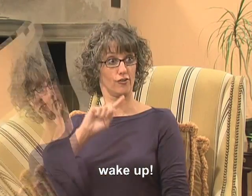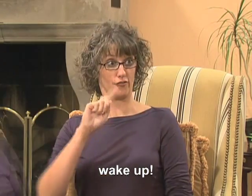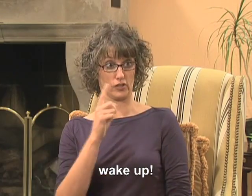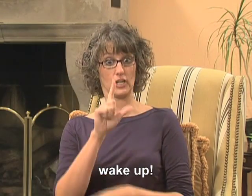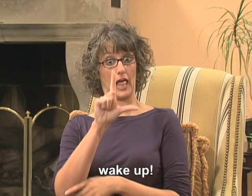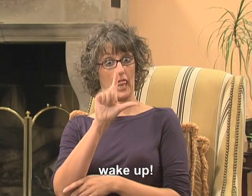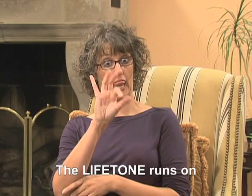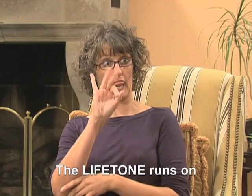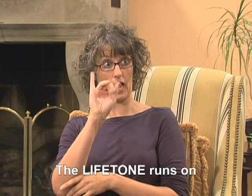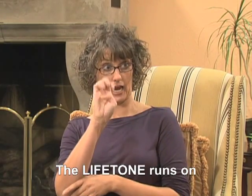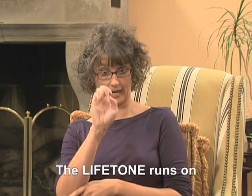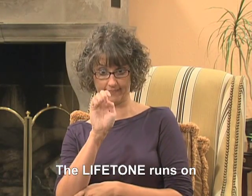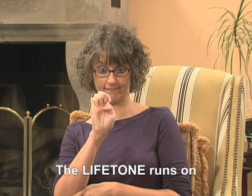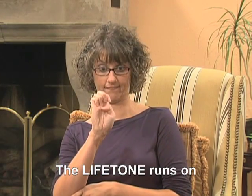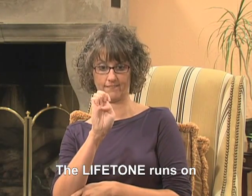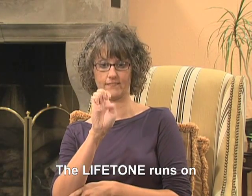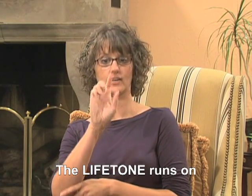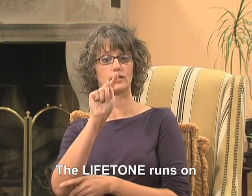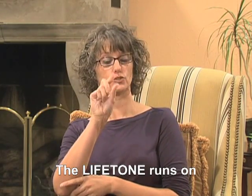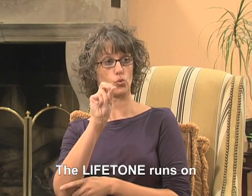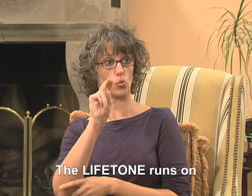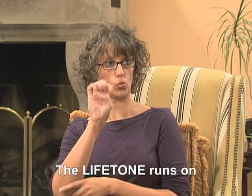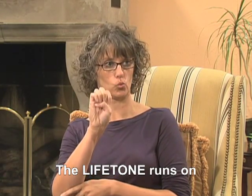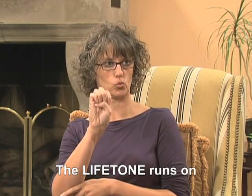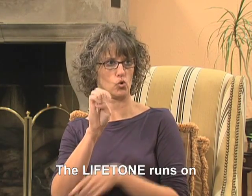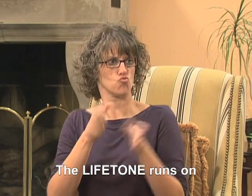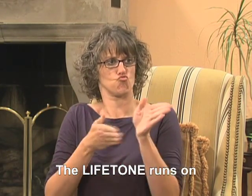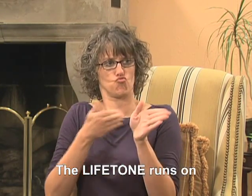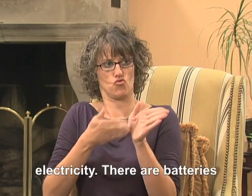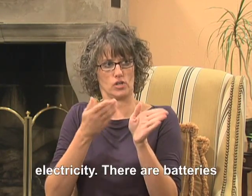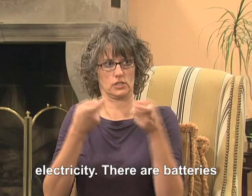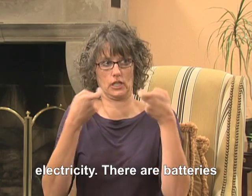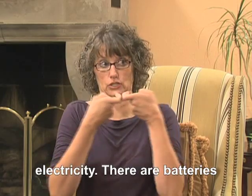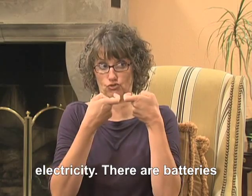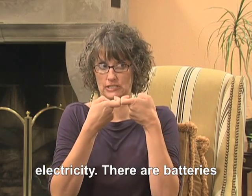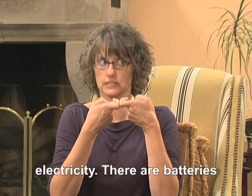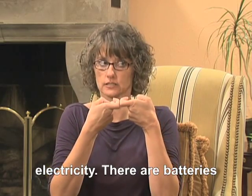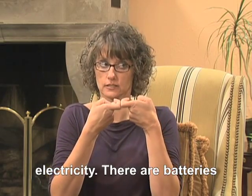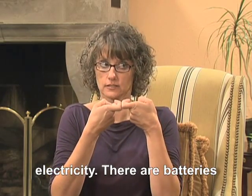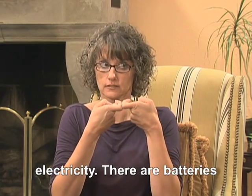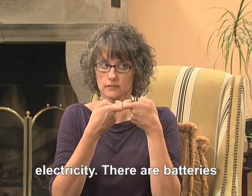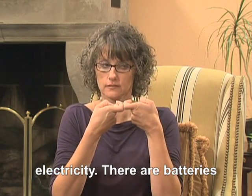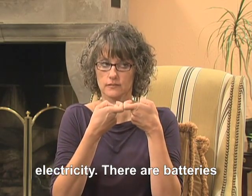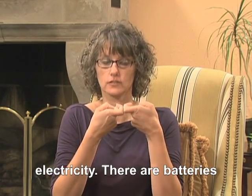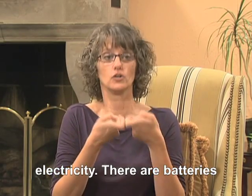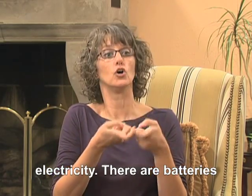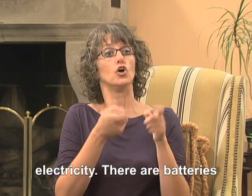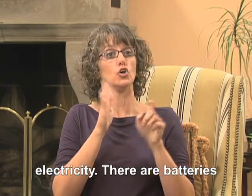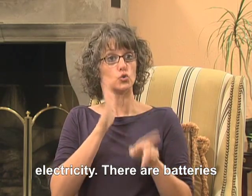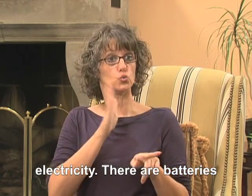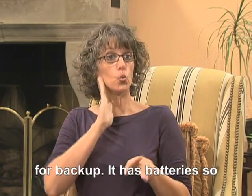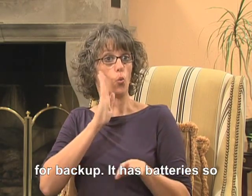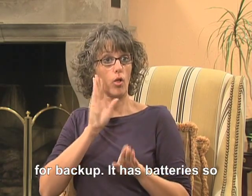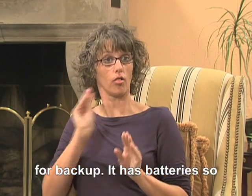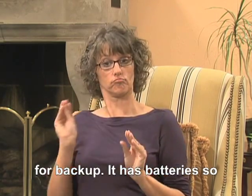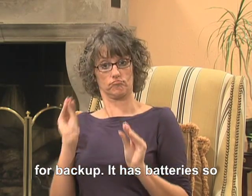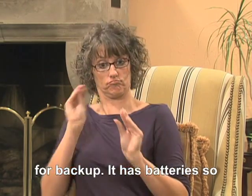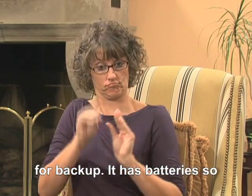The Lifetone runs on electricity. There are batteries for backup.